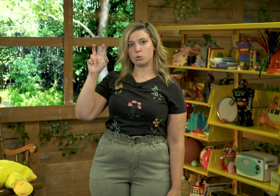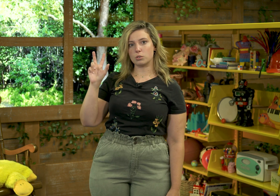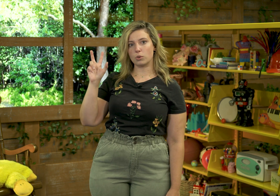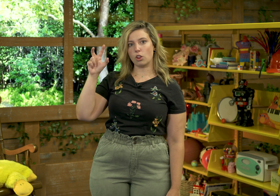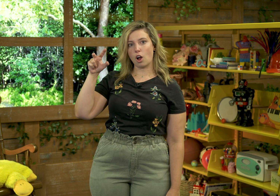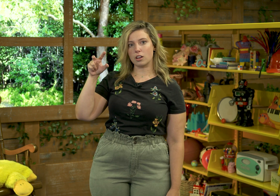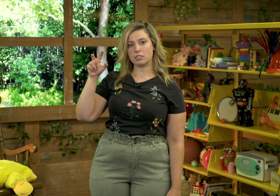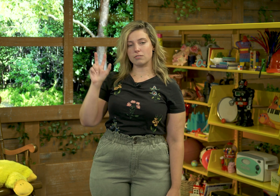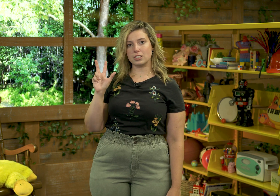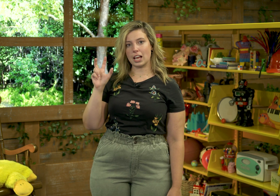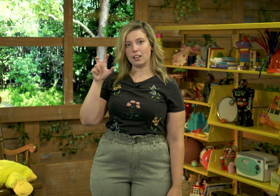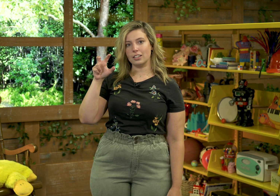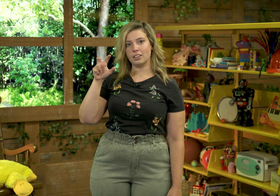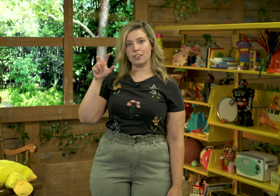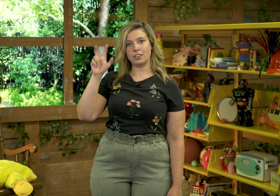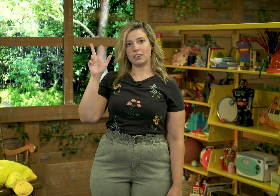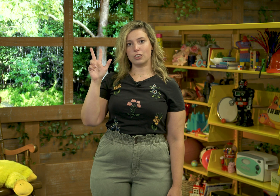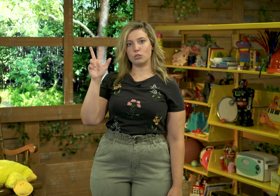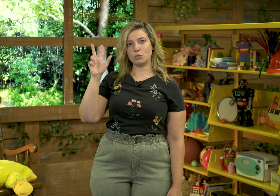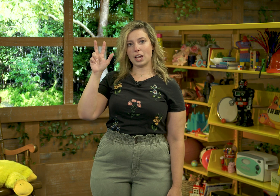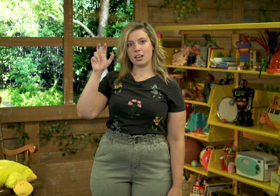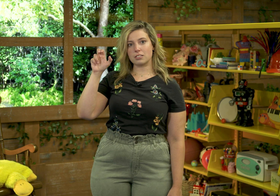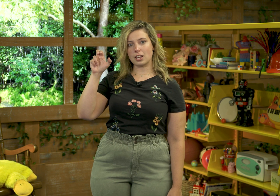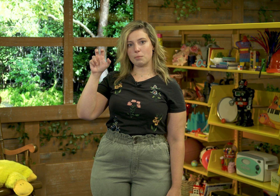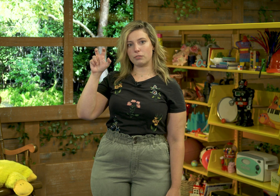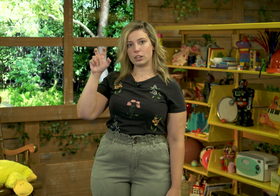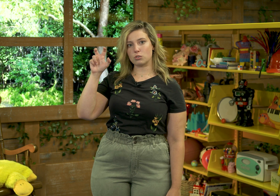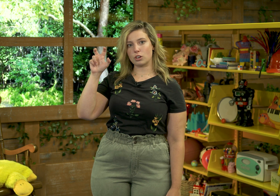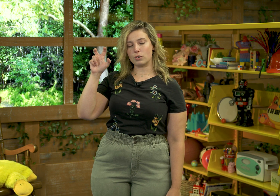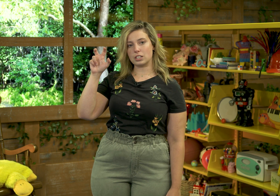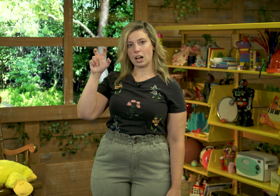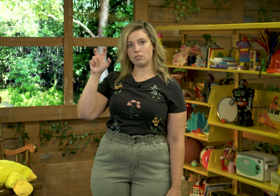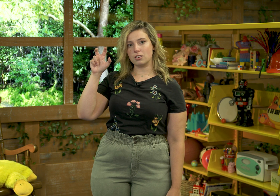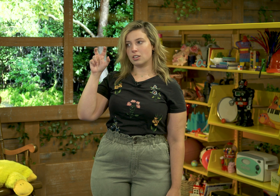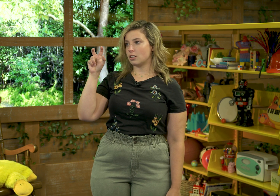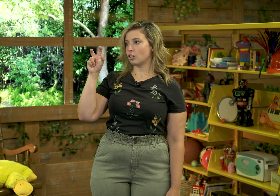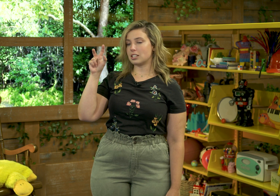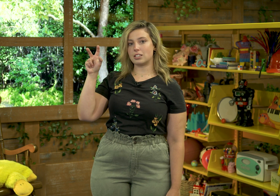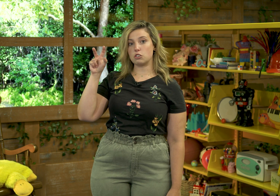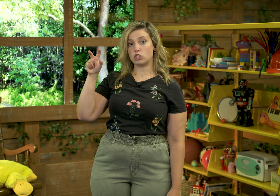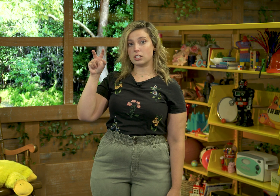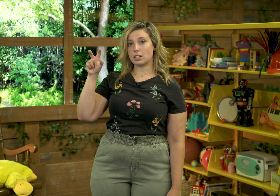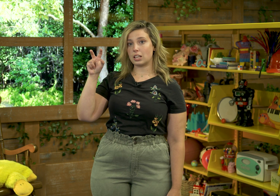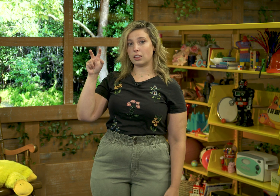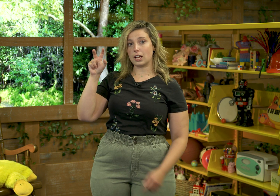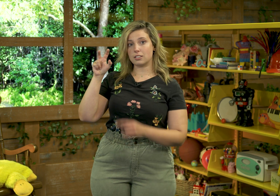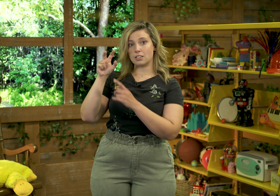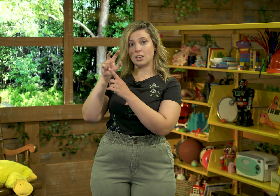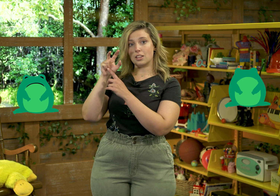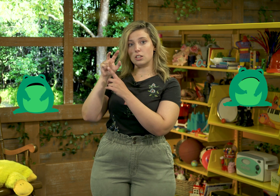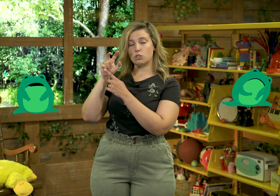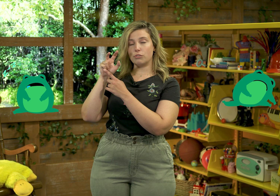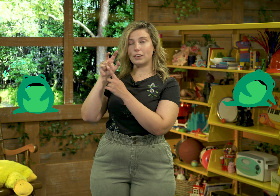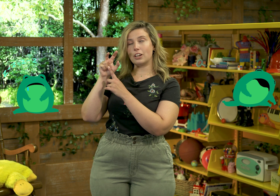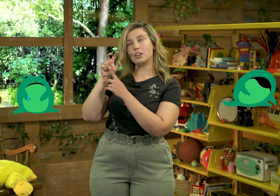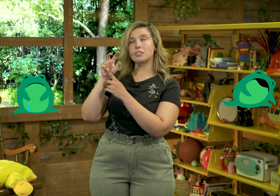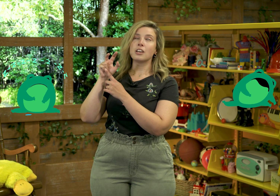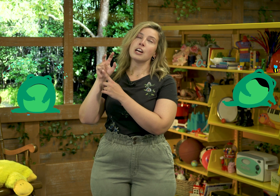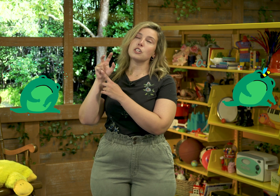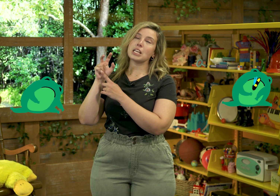some claws of the talon. Can you do that? You see how my fingers are going down? They're going to stay just like this. And these two fingers are